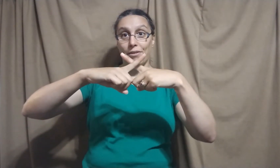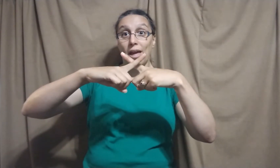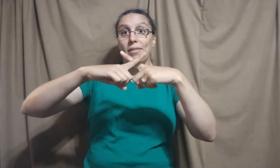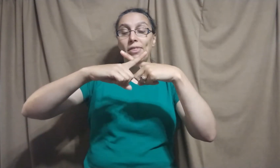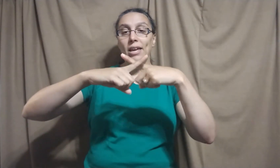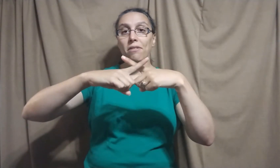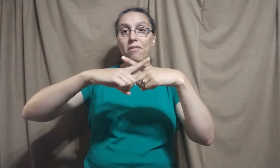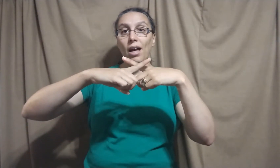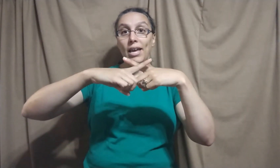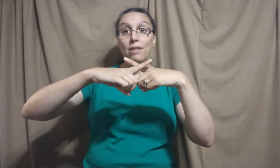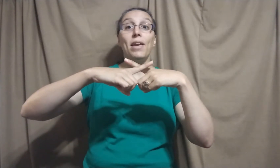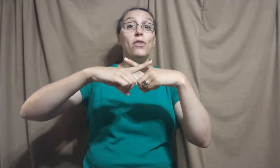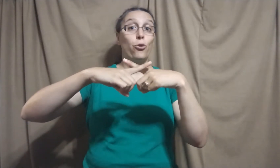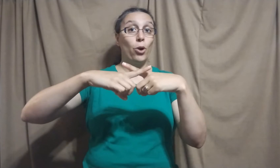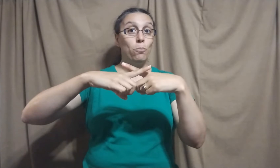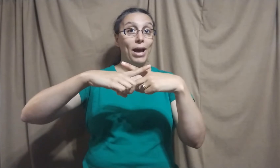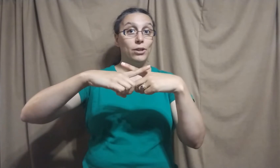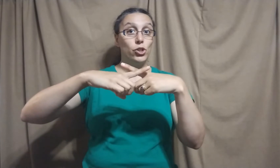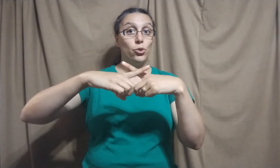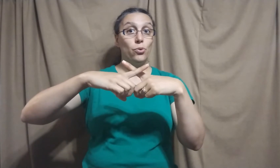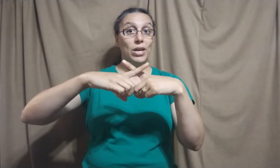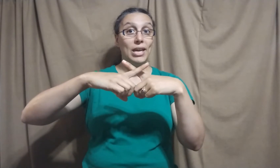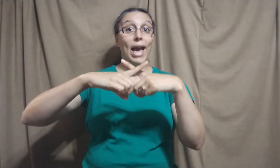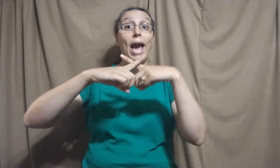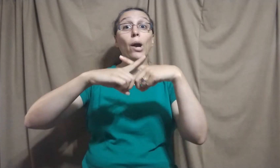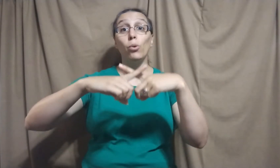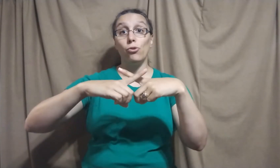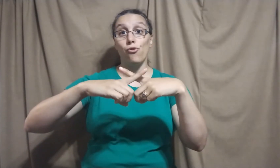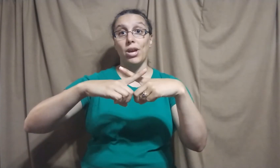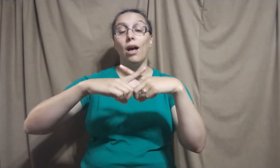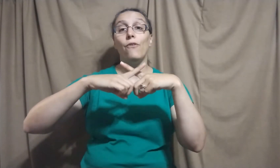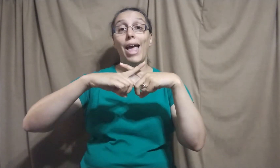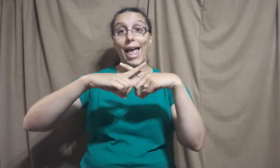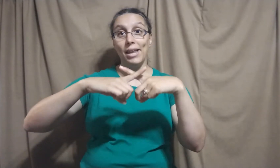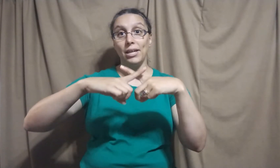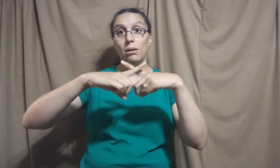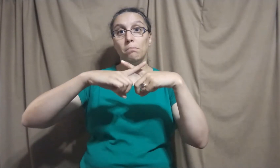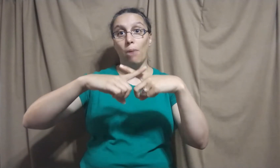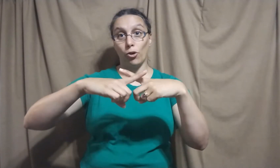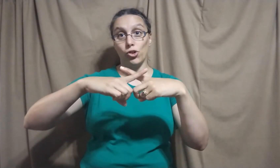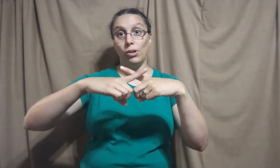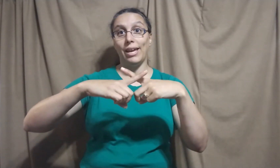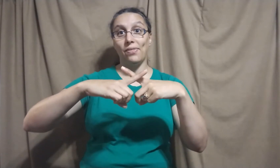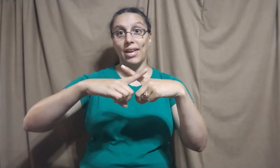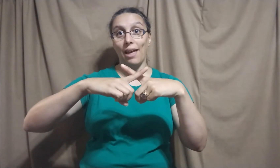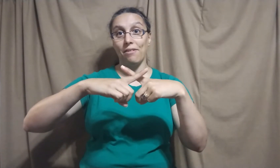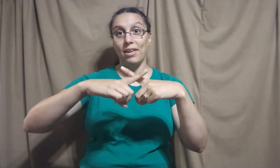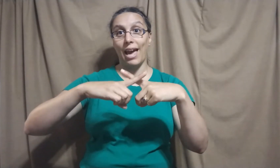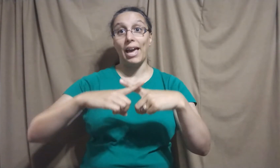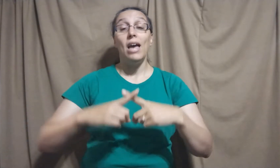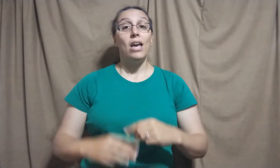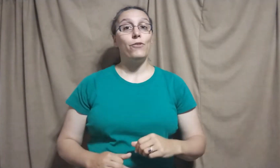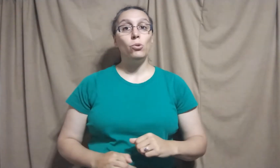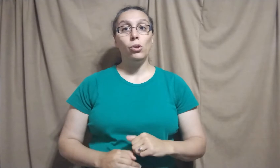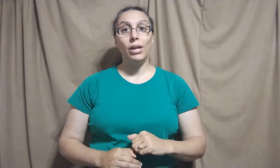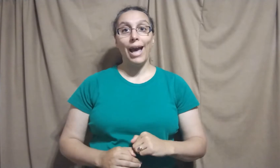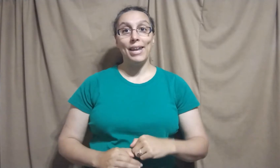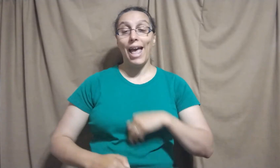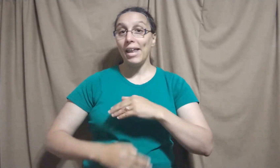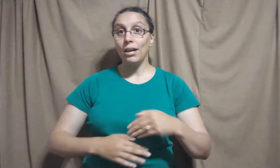This is a throwback to the heraldry of any marshal in the SCA. If you look at any